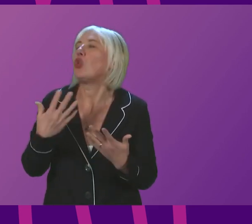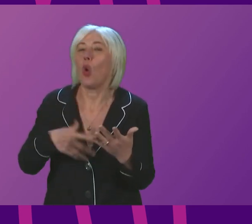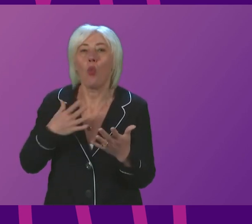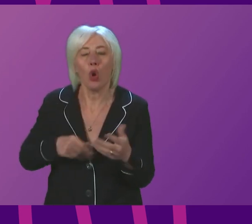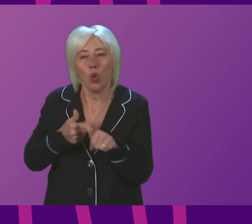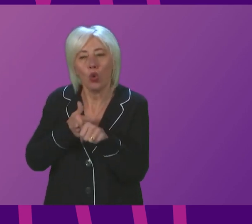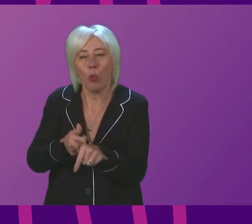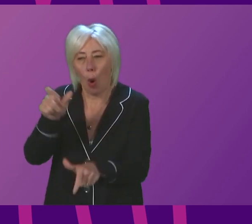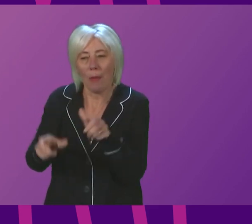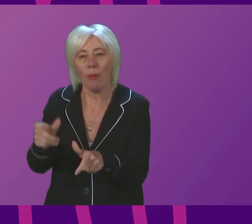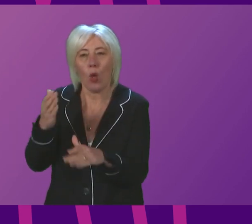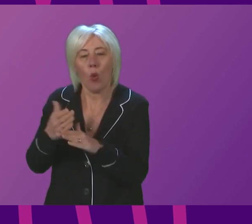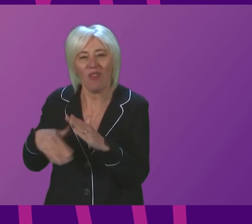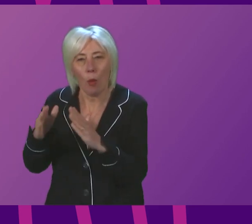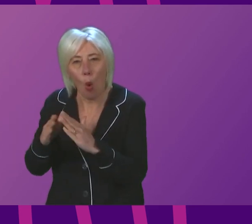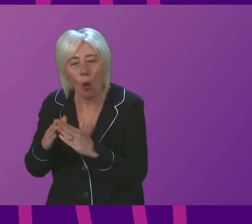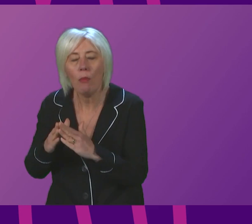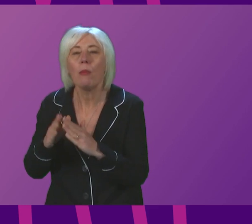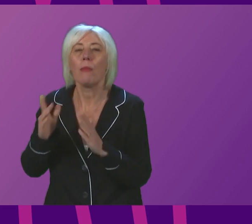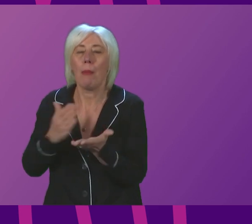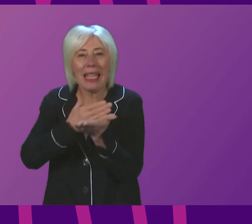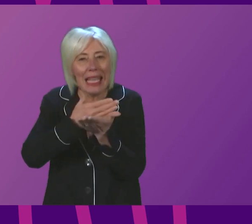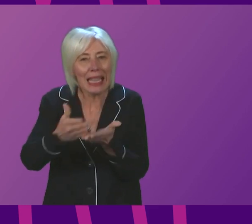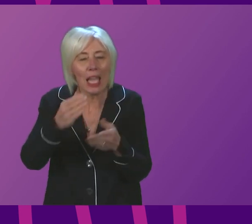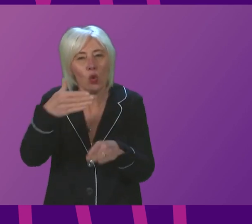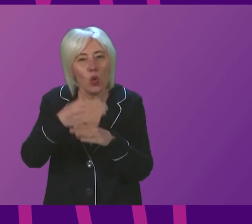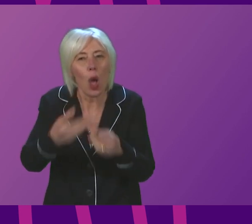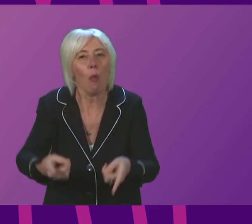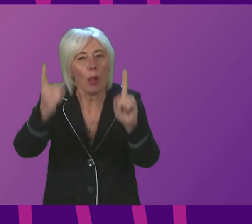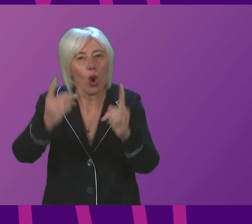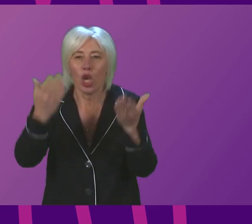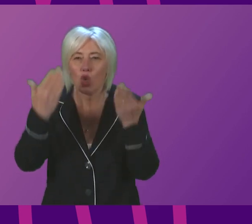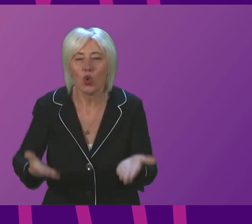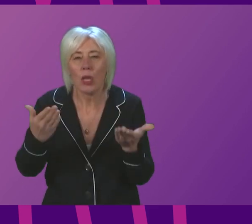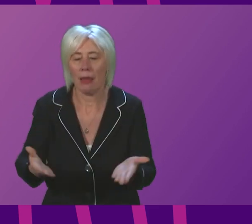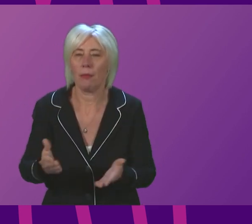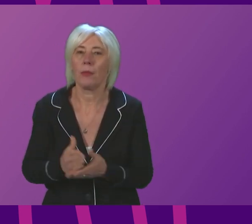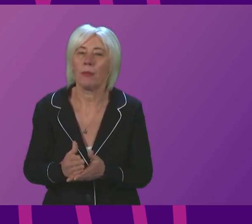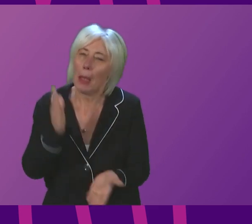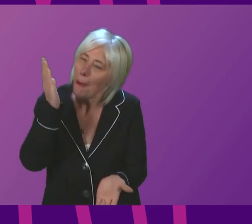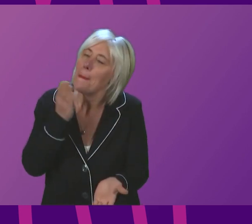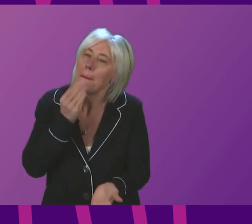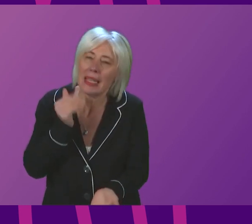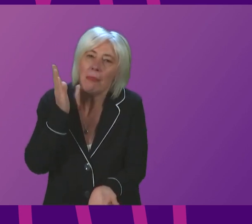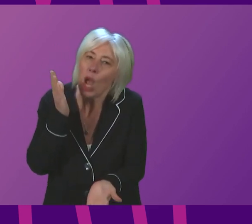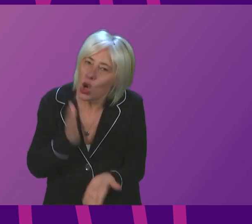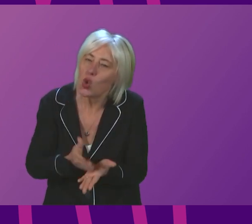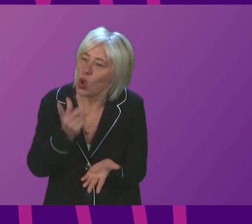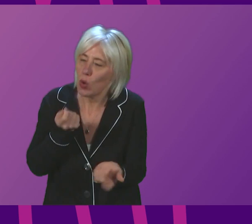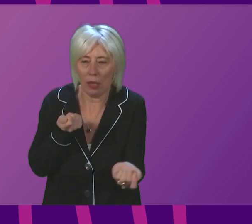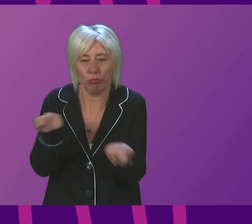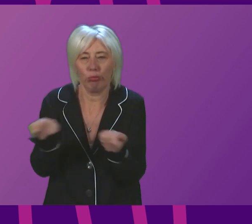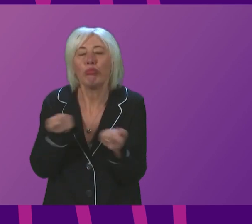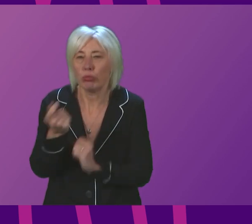to work from home, we are sending a very clear message to employers today to make sure that that has been facilitated wherever possible.